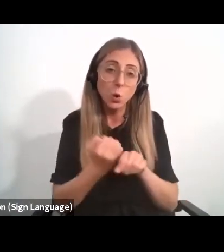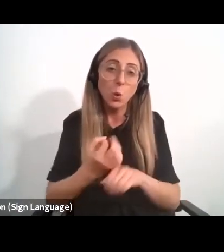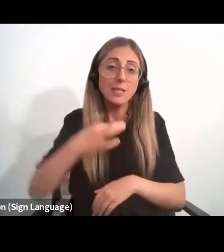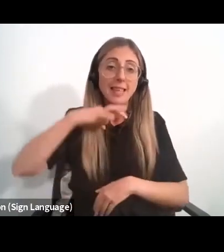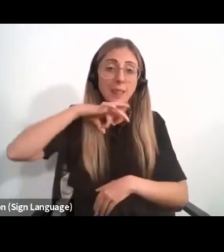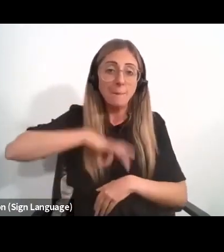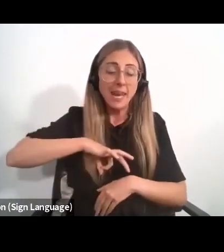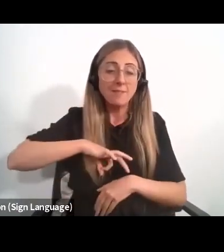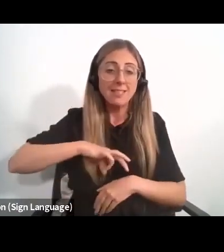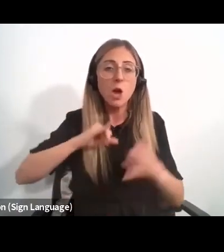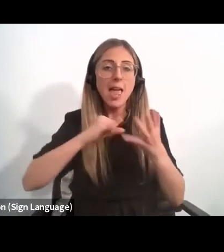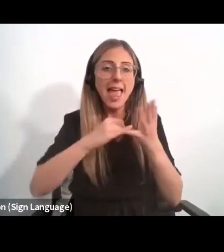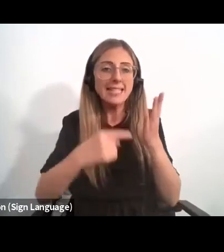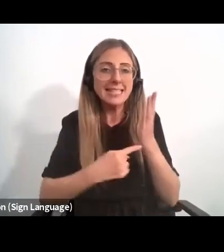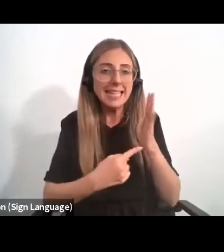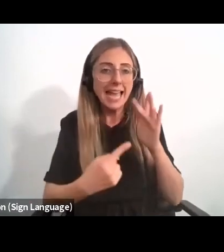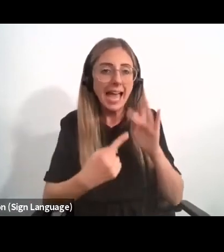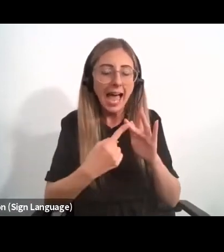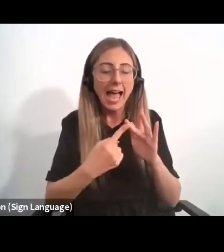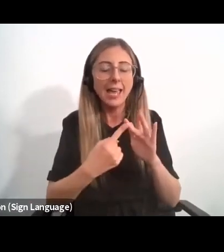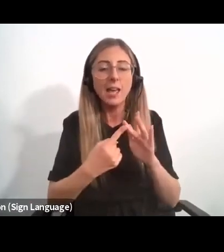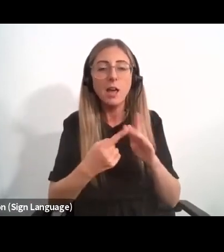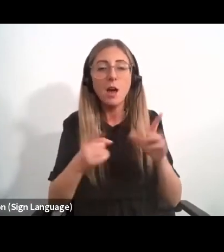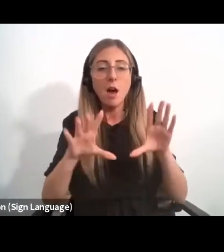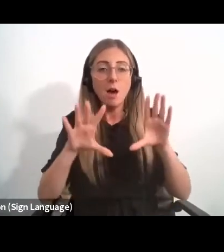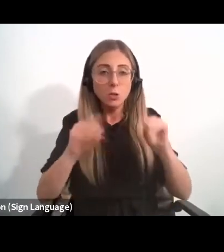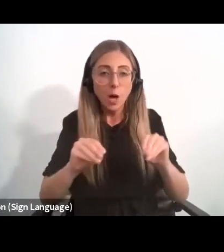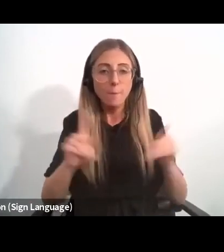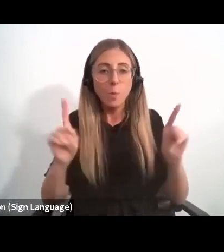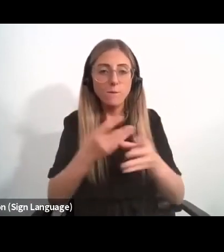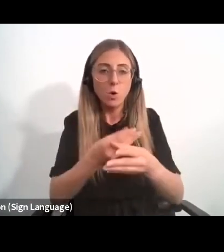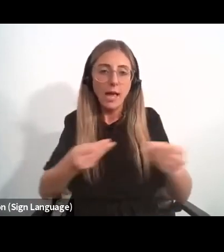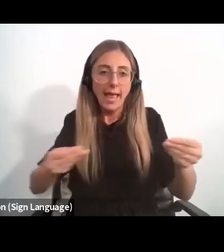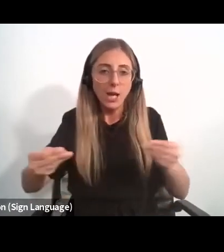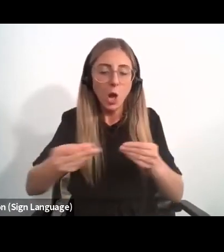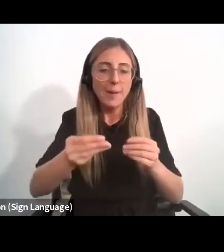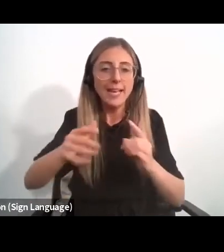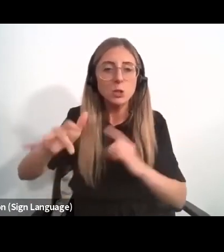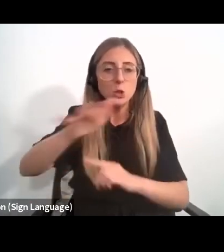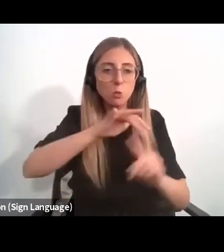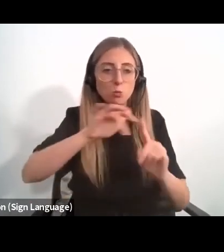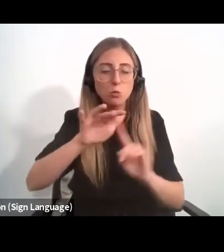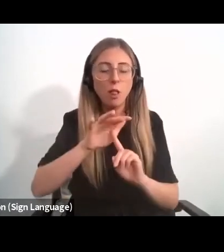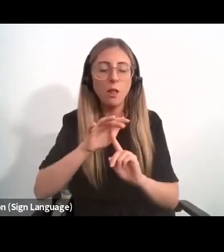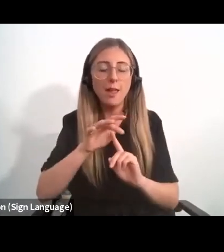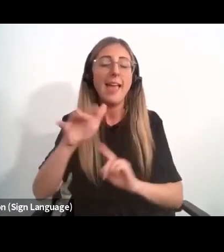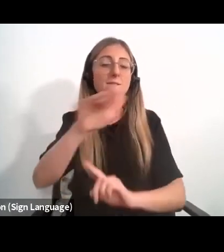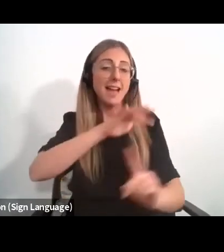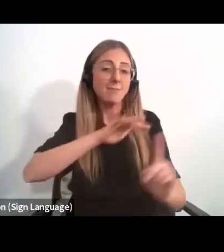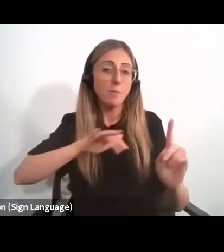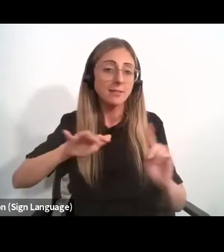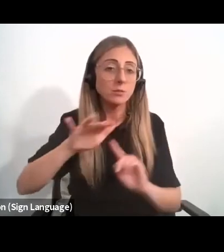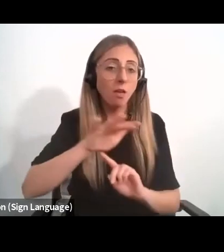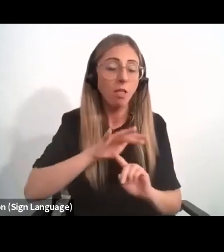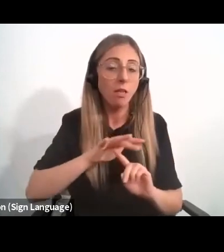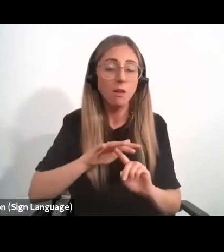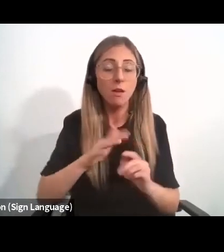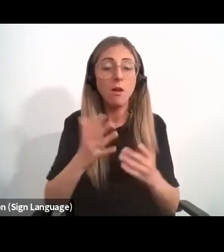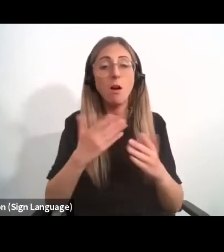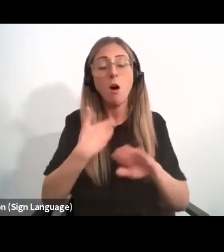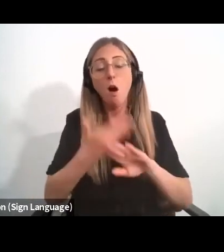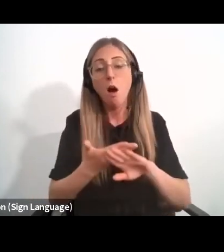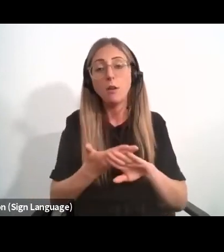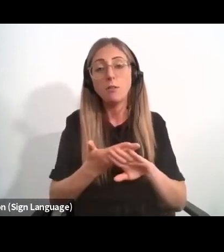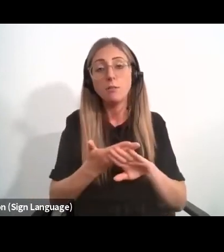STI are marshal for greater economic, social, environmental sustainability, both on the continent